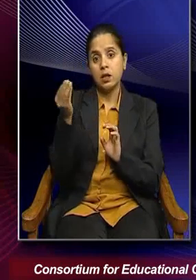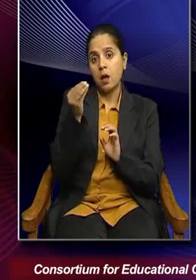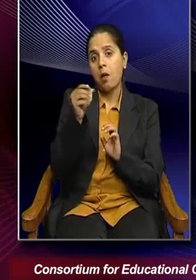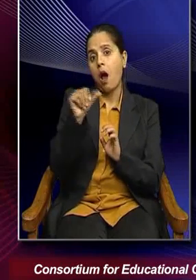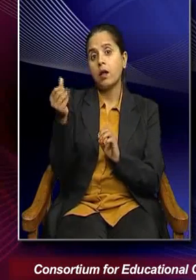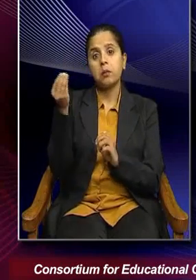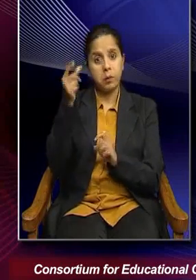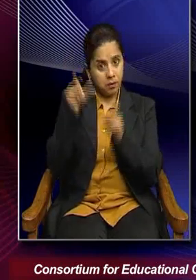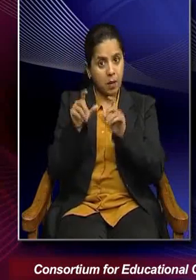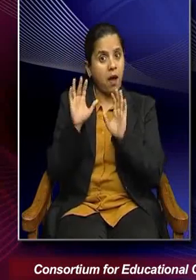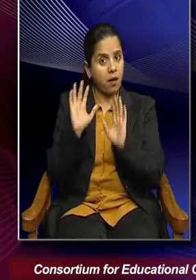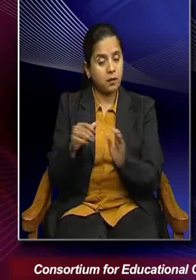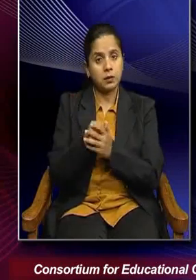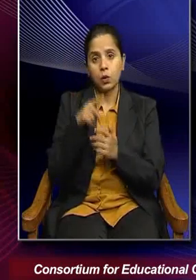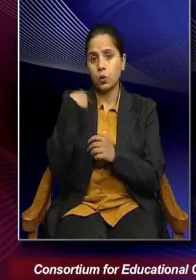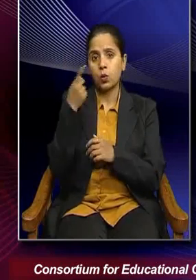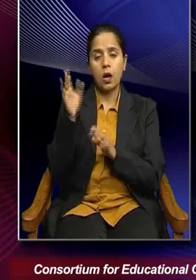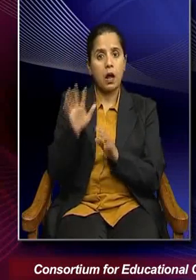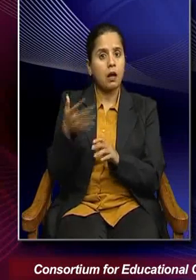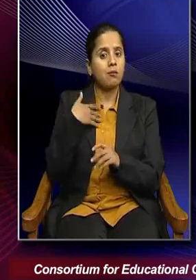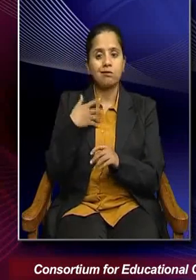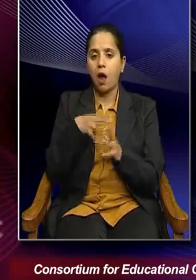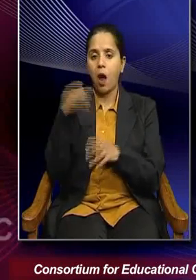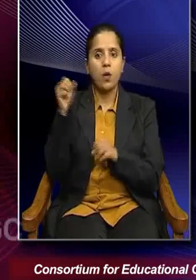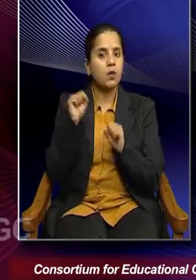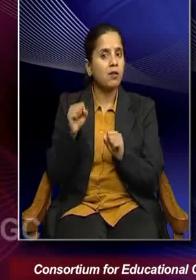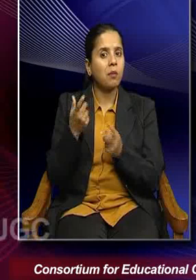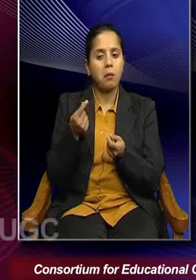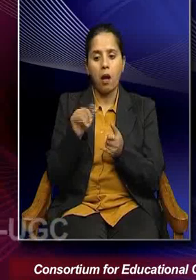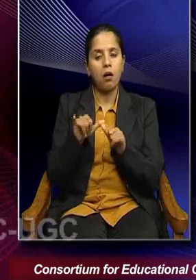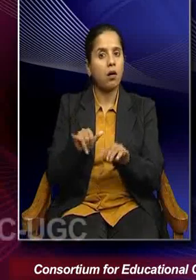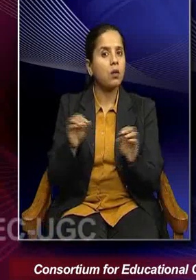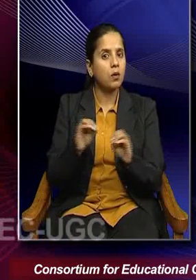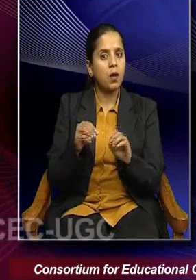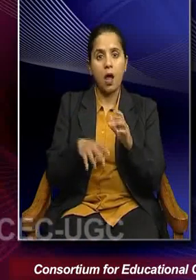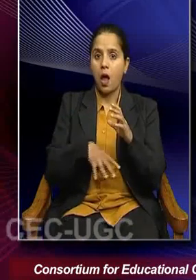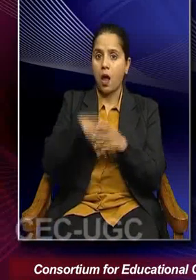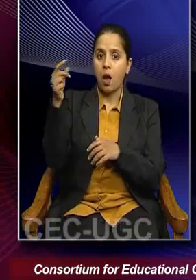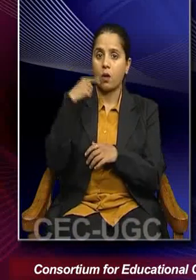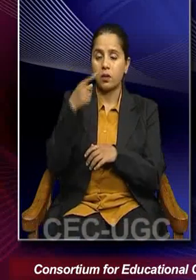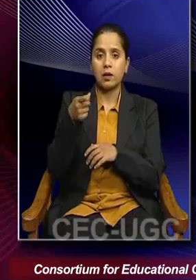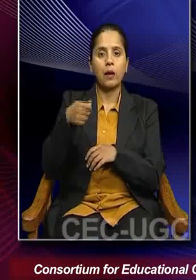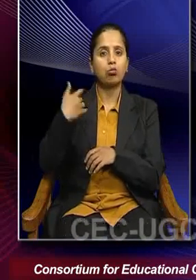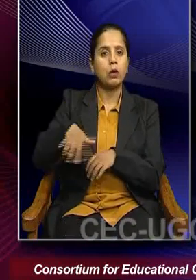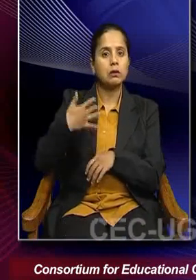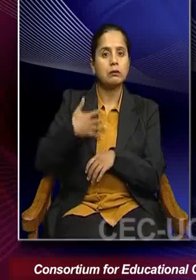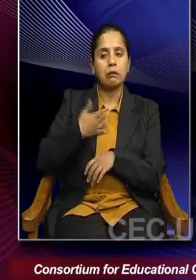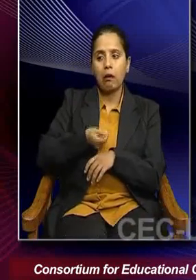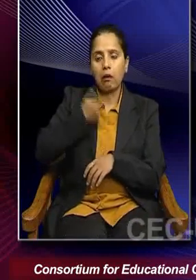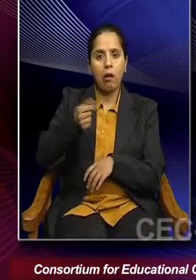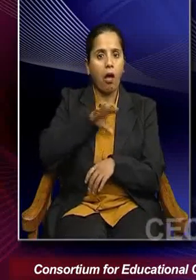of people that who will not be able to move out simply because, you know, moving out is a very expensive exercise.